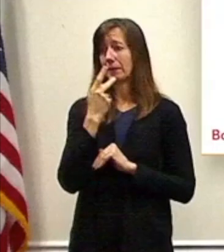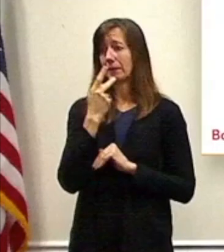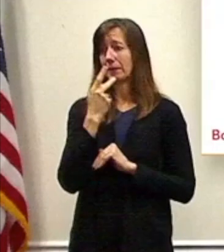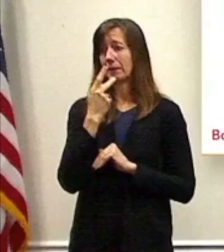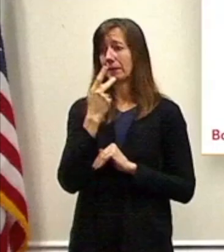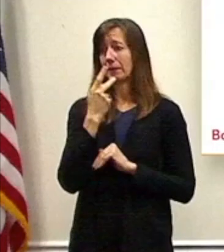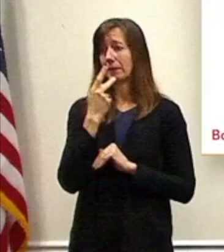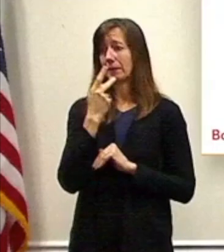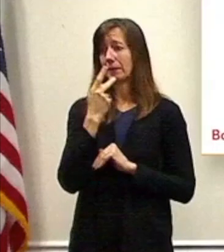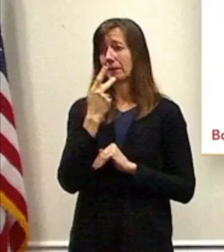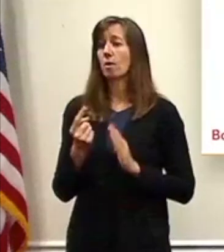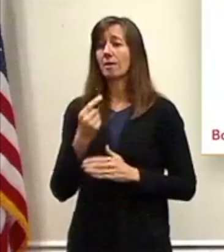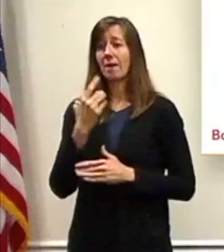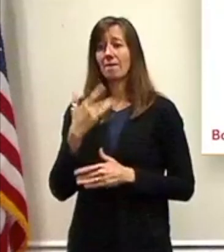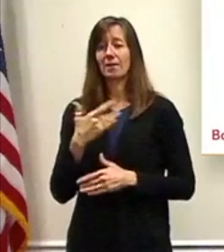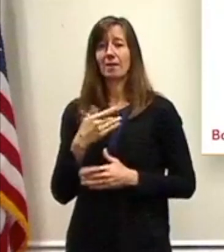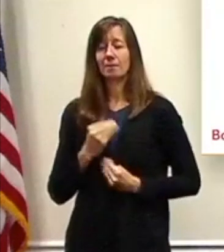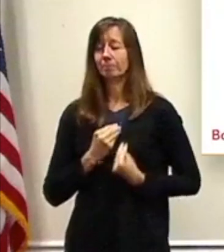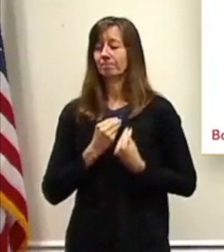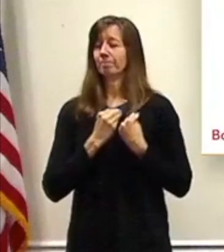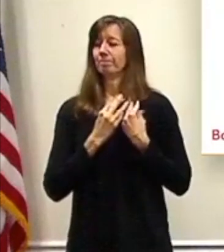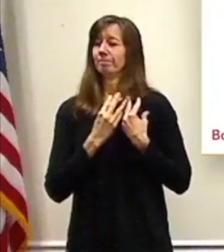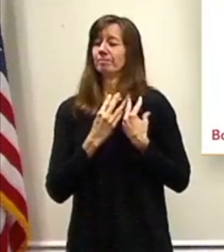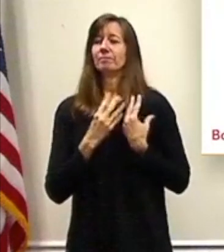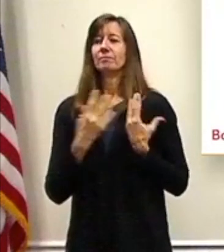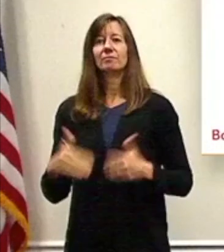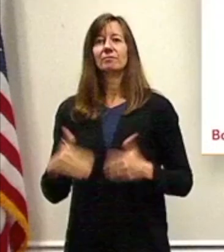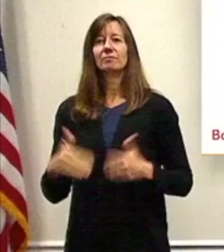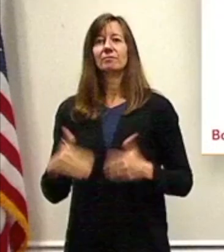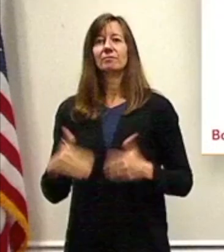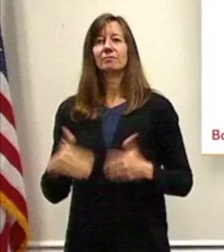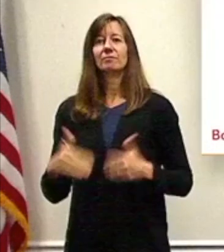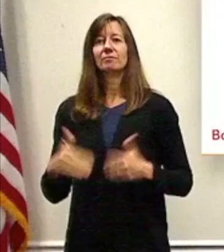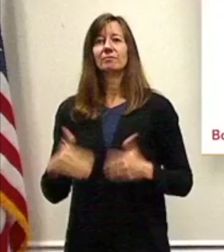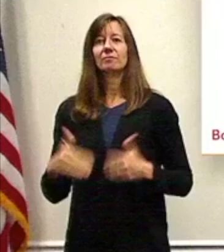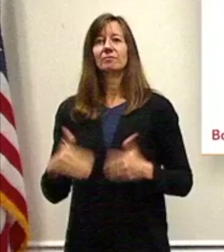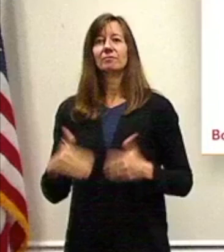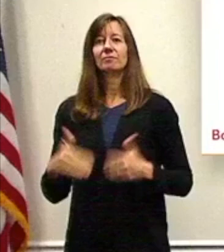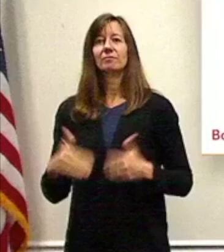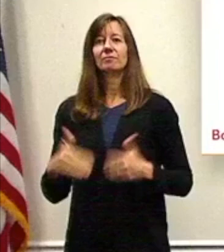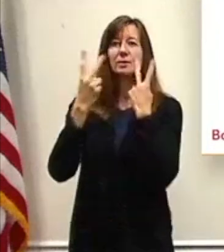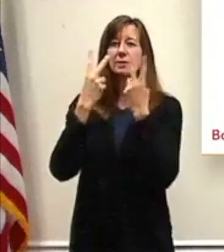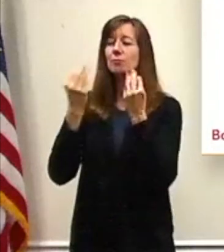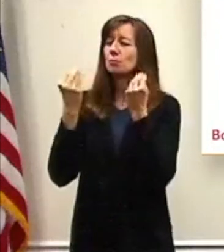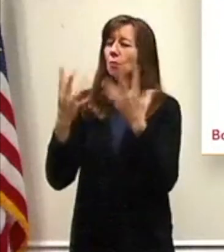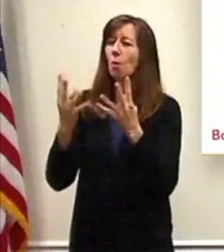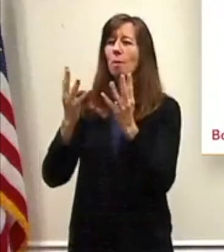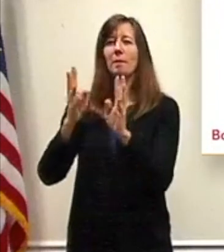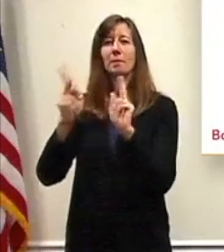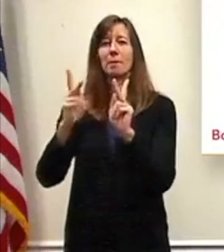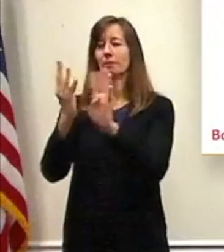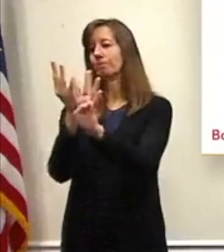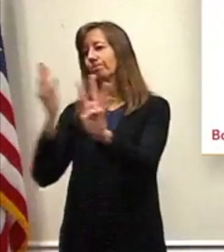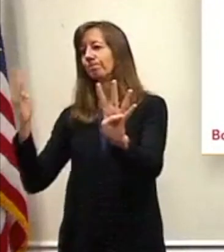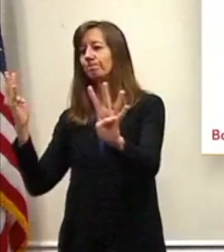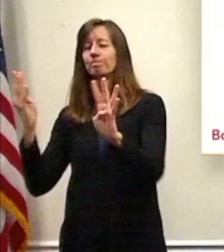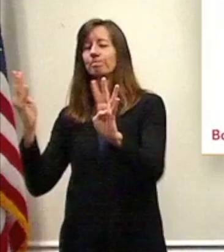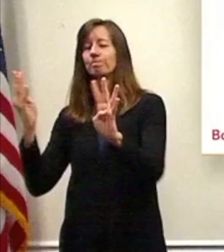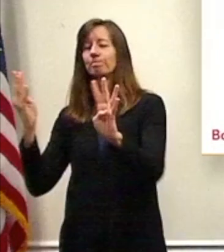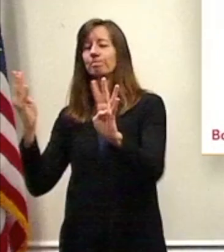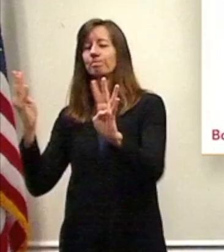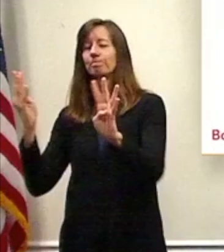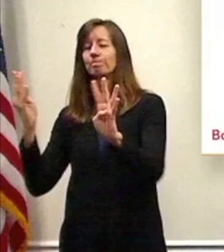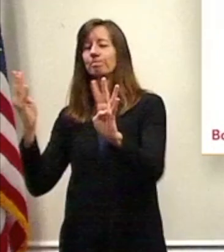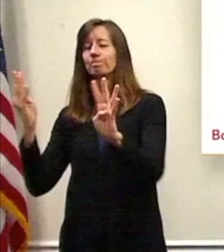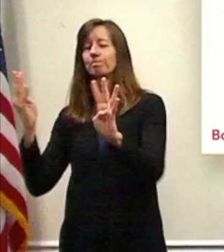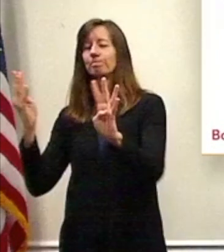overwhelmingly satisfying to see so many people engaging in their right to vote. And yes, you know, hopefully the state of New York,